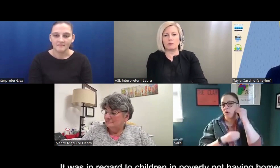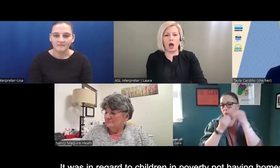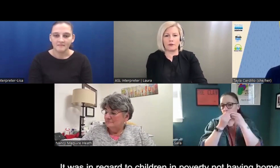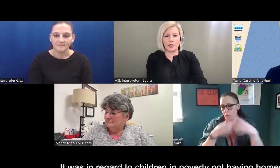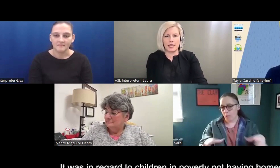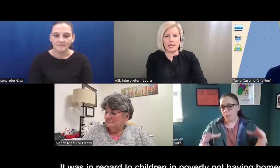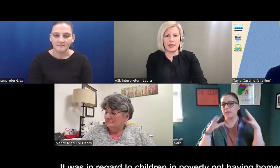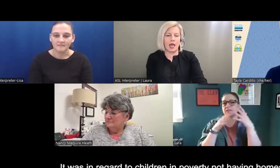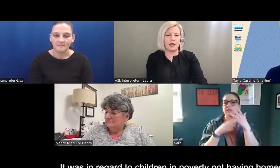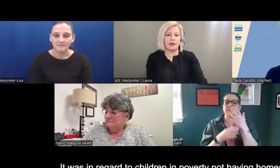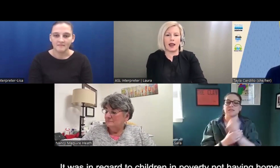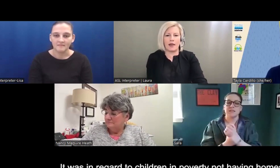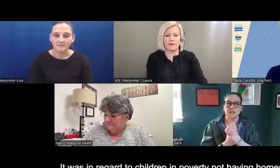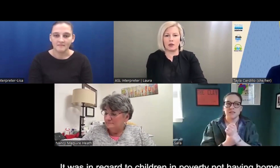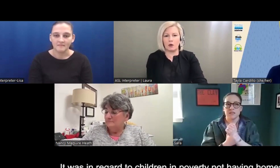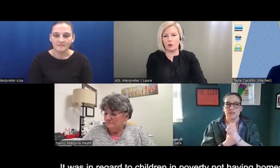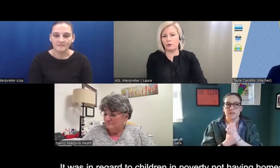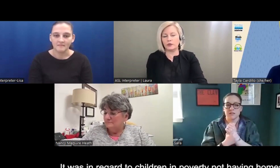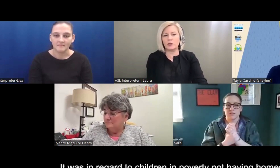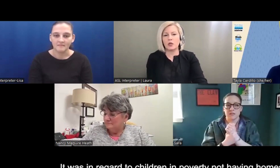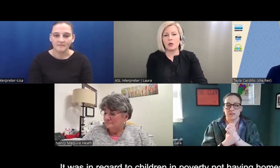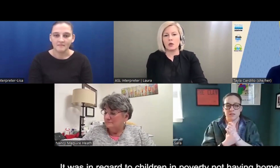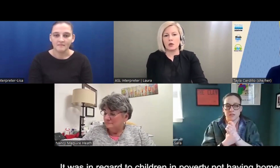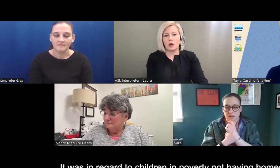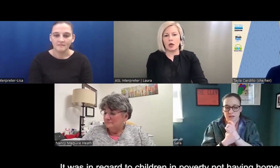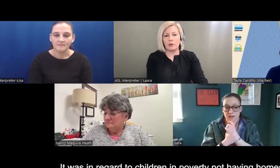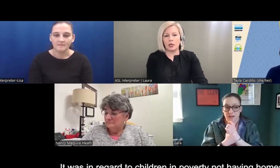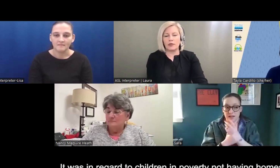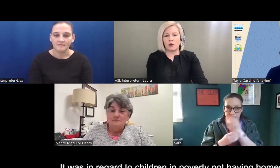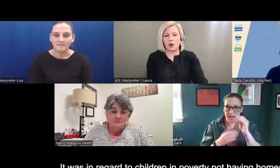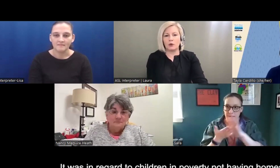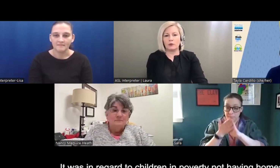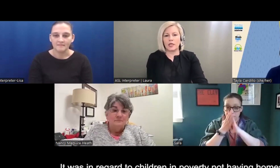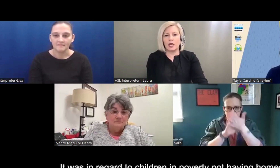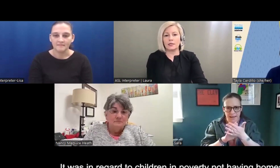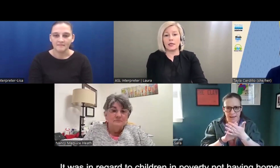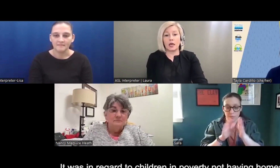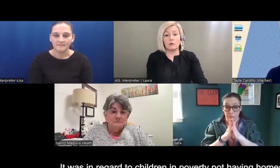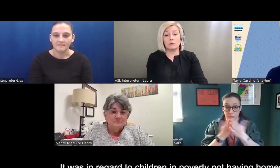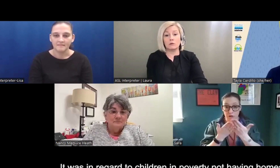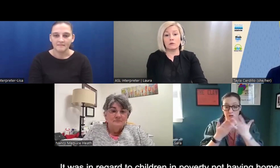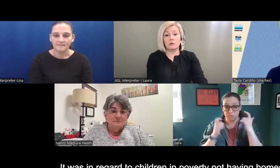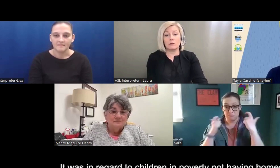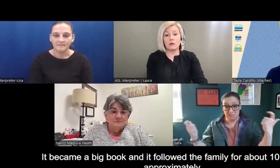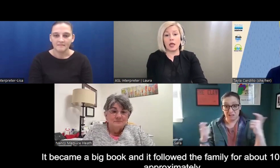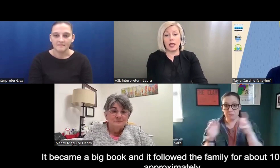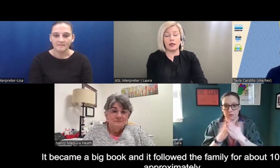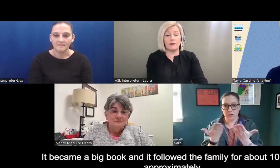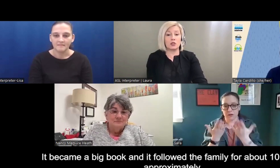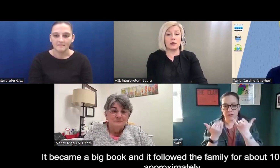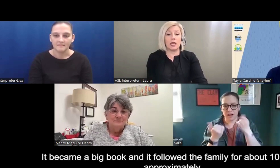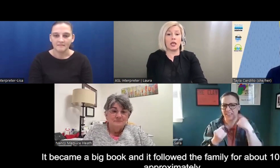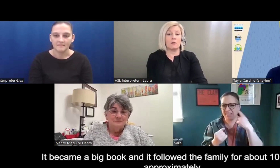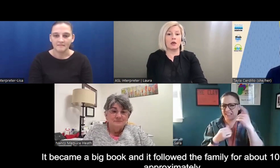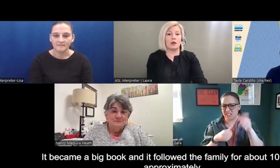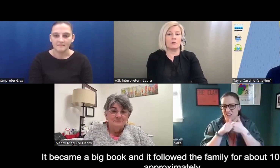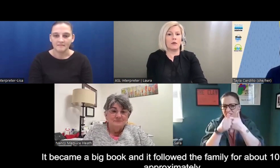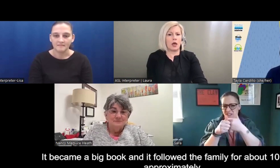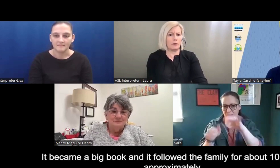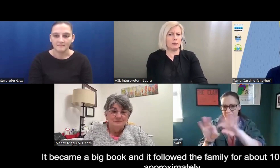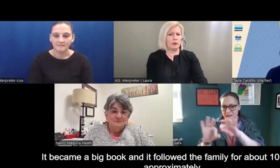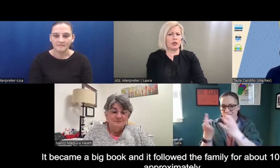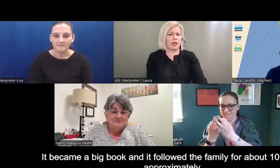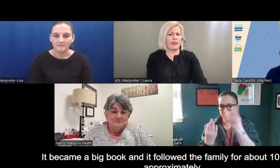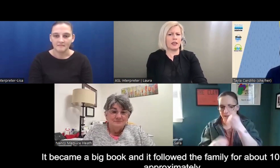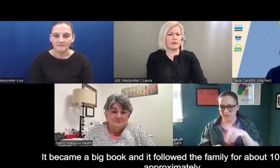in poverty and not having homes, being without homes. And it eventually became a